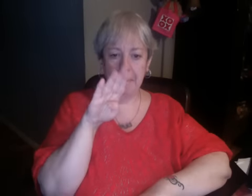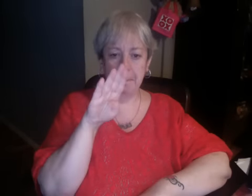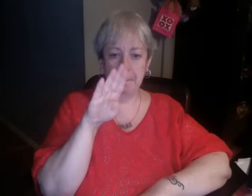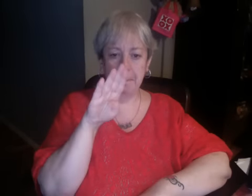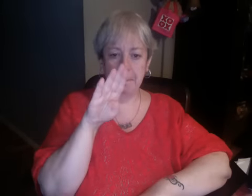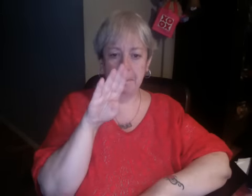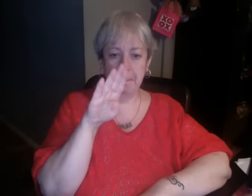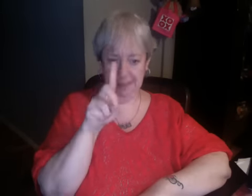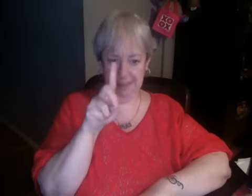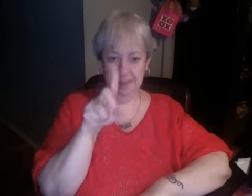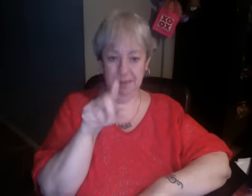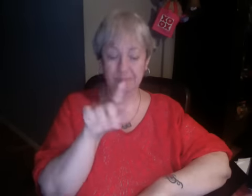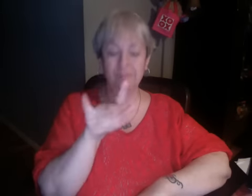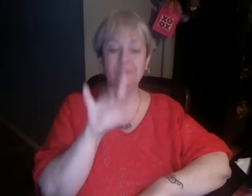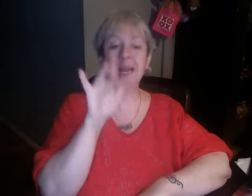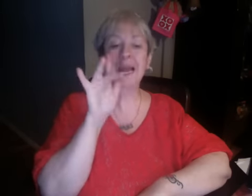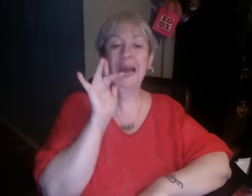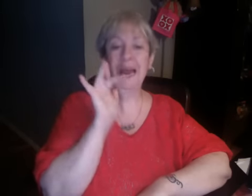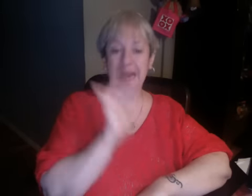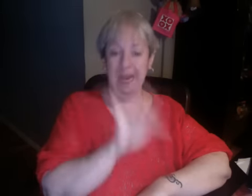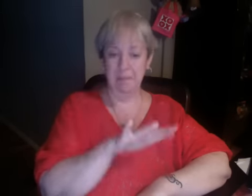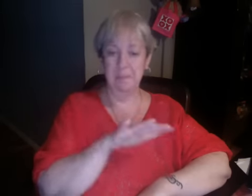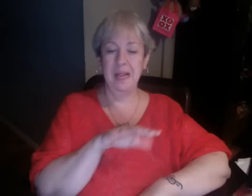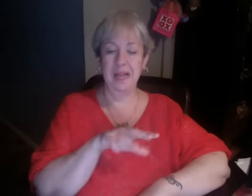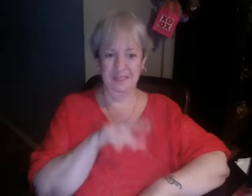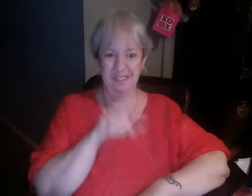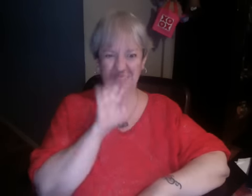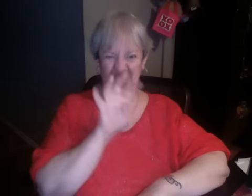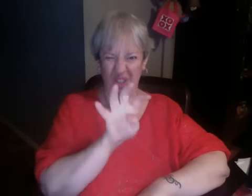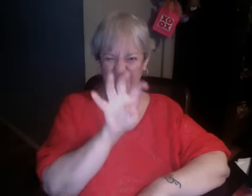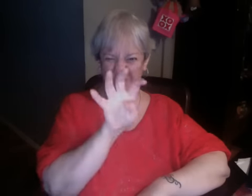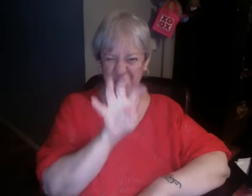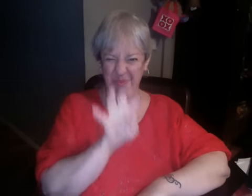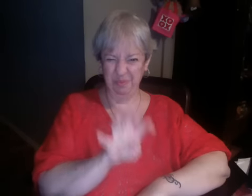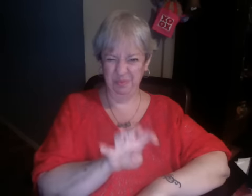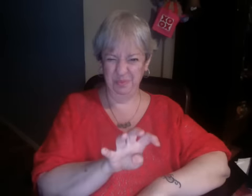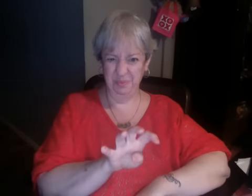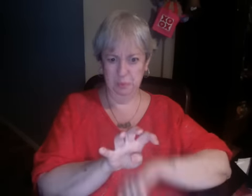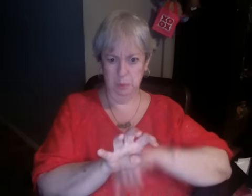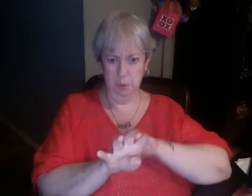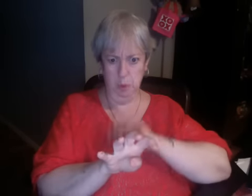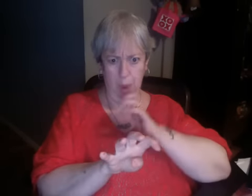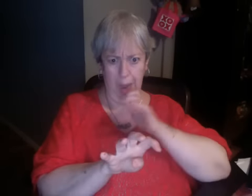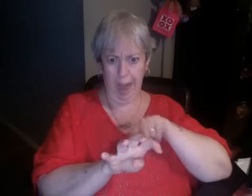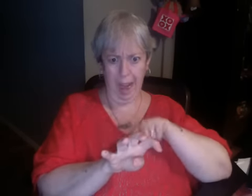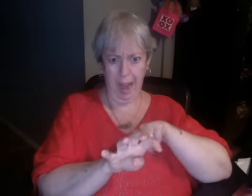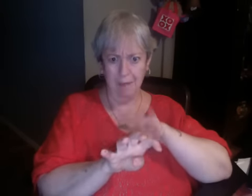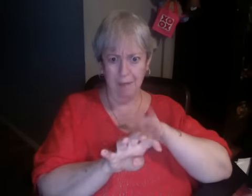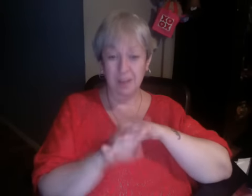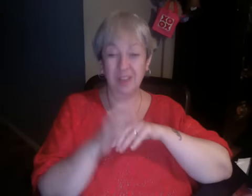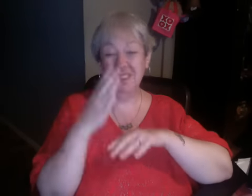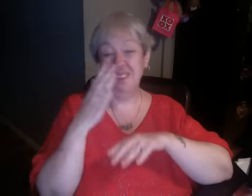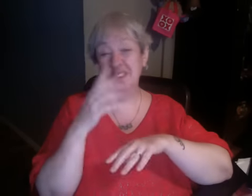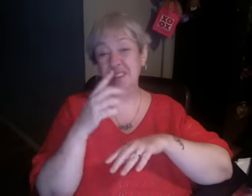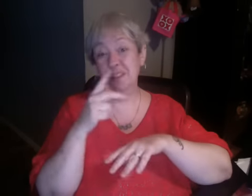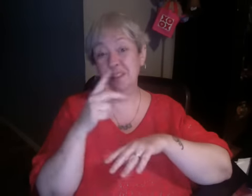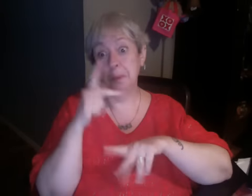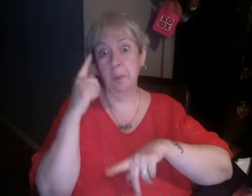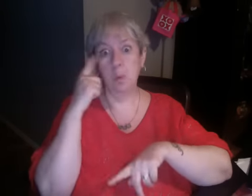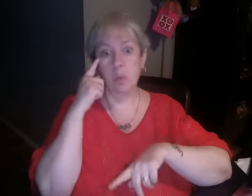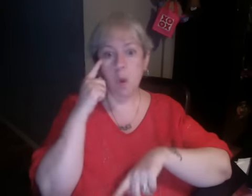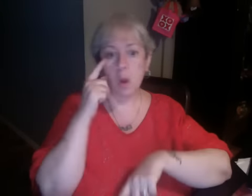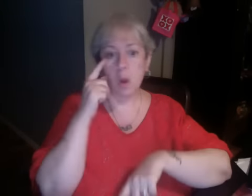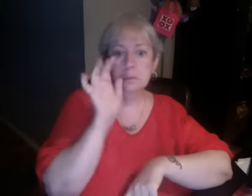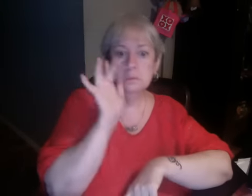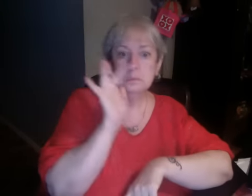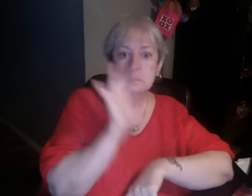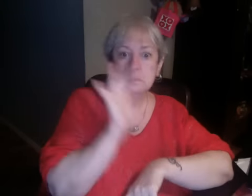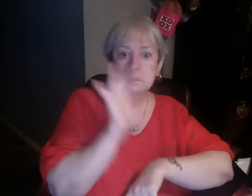He just walked through that door. Smiling. Like the old Josh. He wouldn't have himself a job interview.